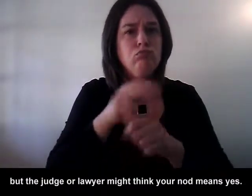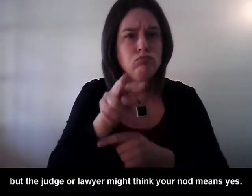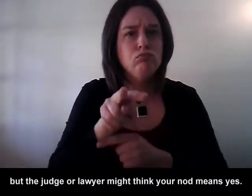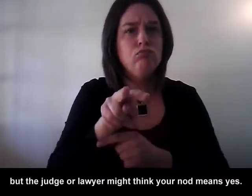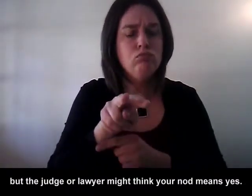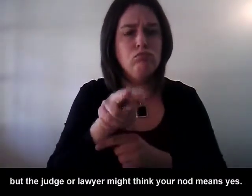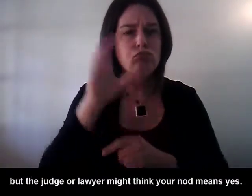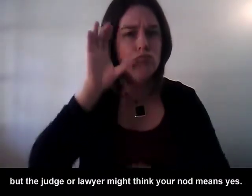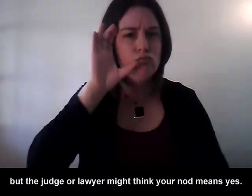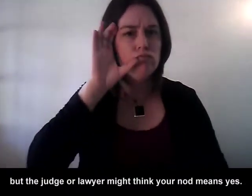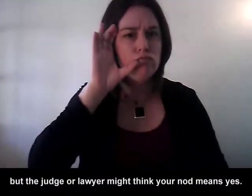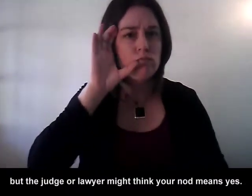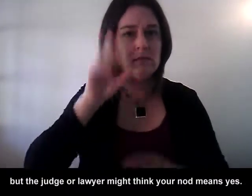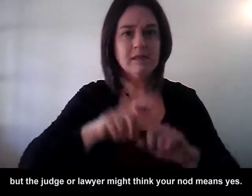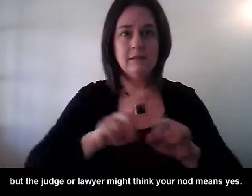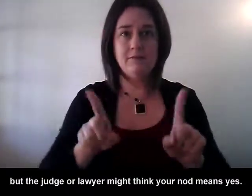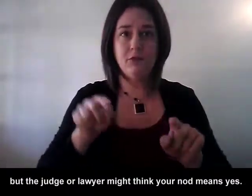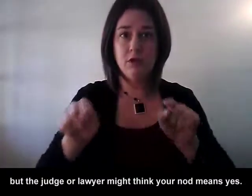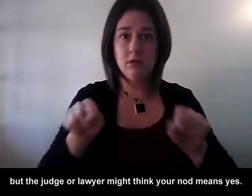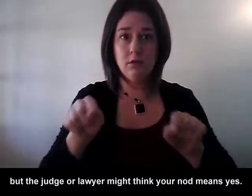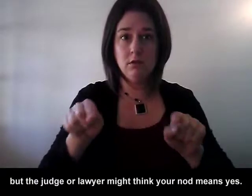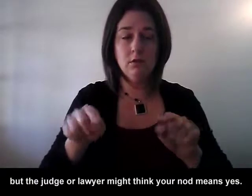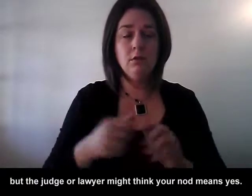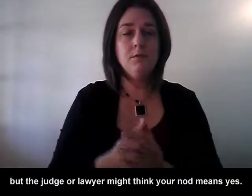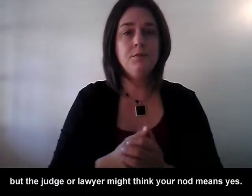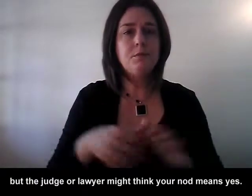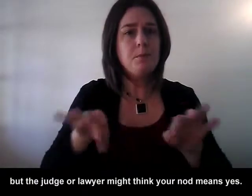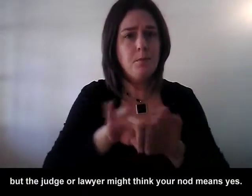But the judge or attorney might think your nod means yes.